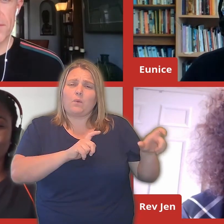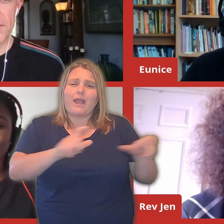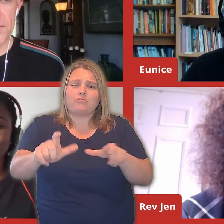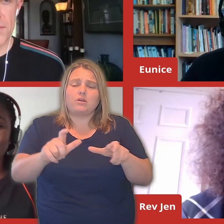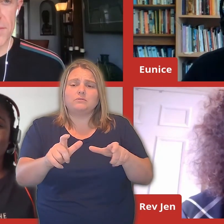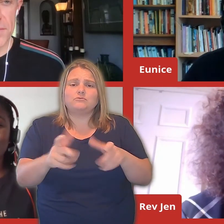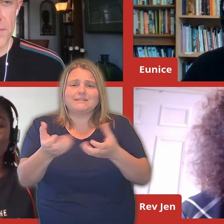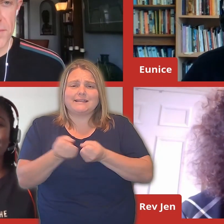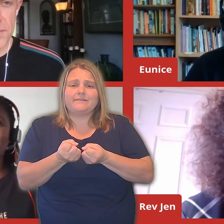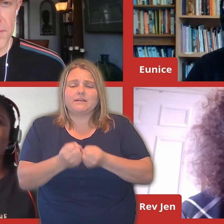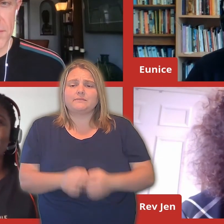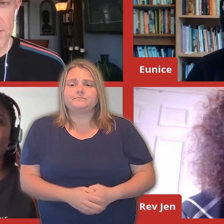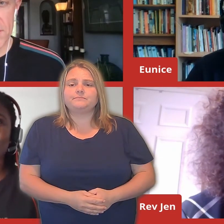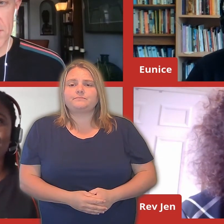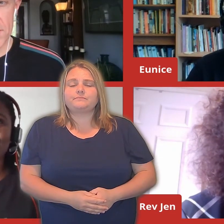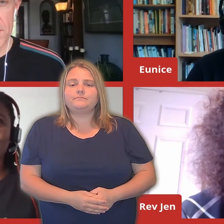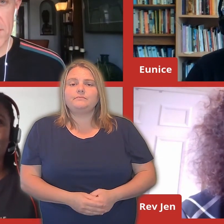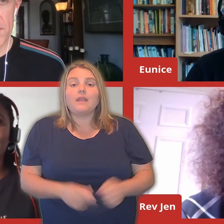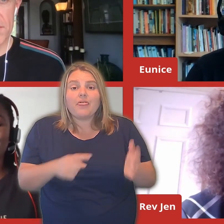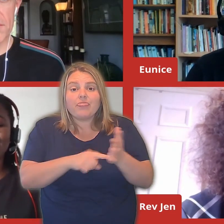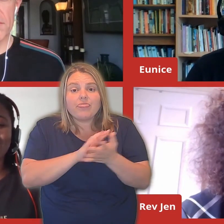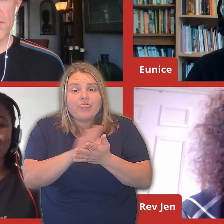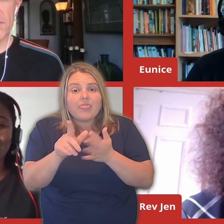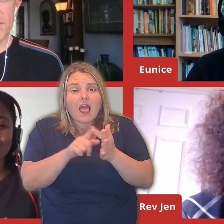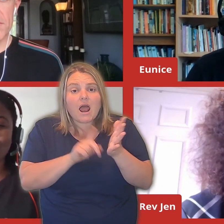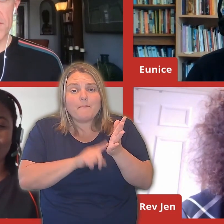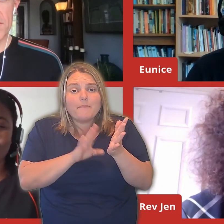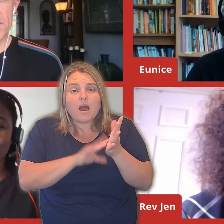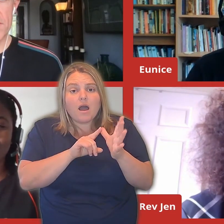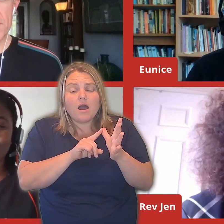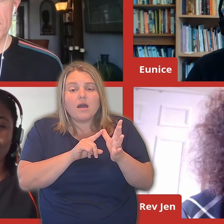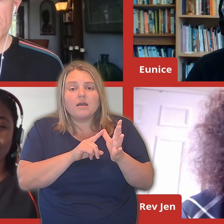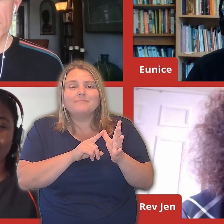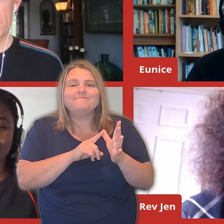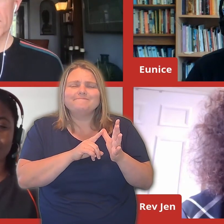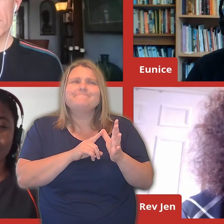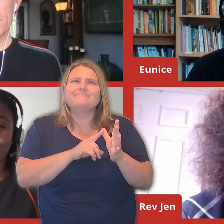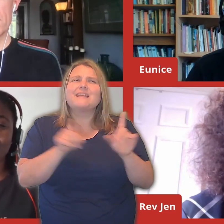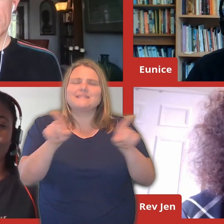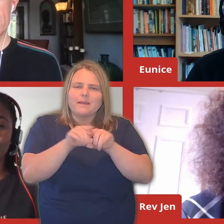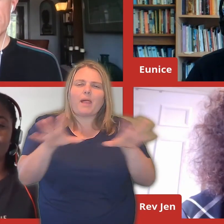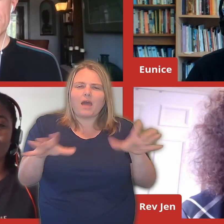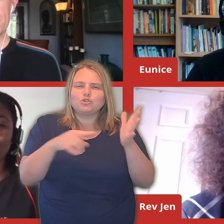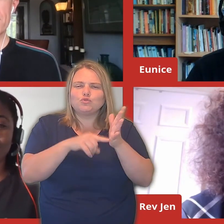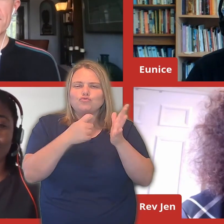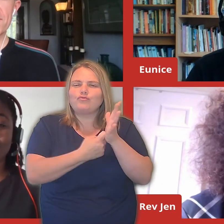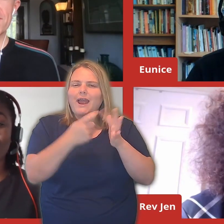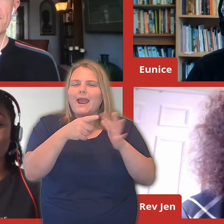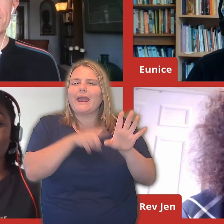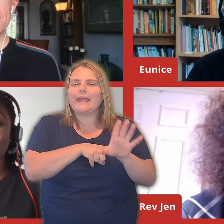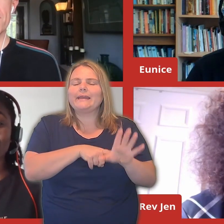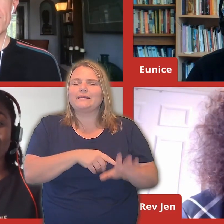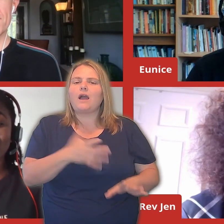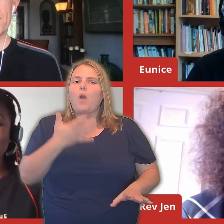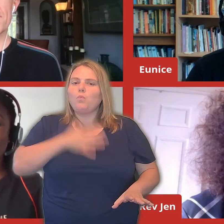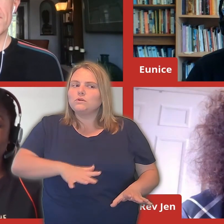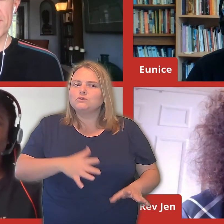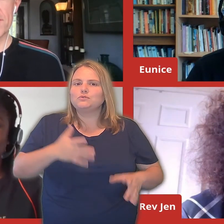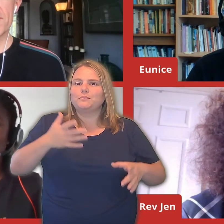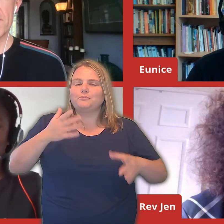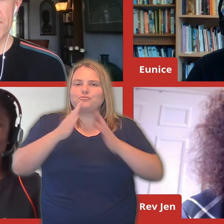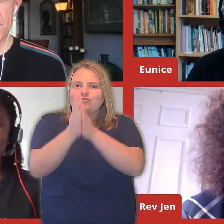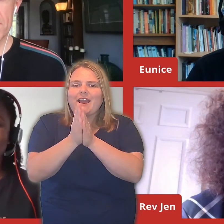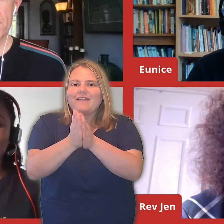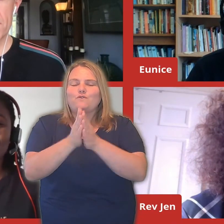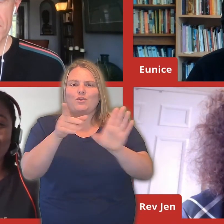Thelma, Thelma. Quite similar to Trey, actually. Just hearing Hannah speak about three generate, I'm just praying for all those young people to be brave. It's